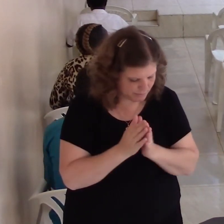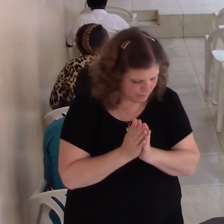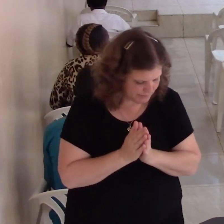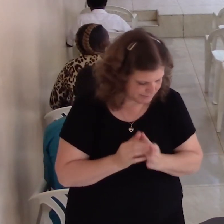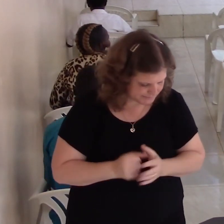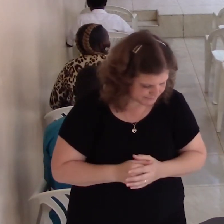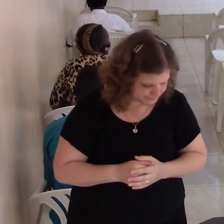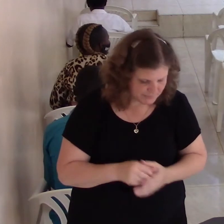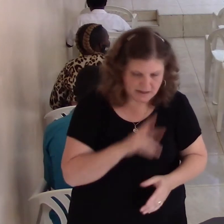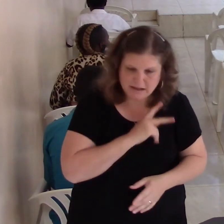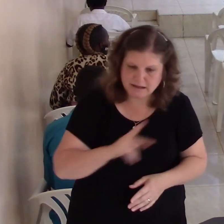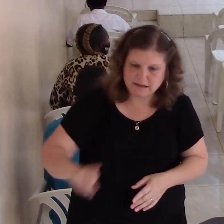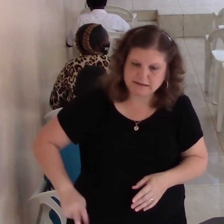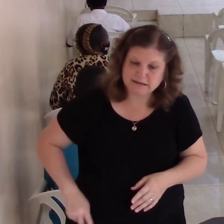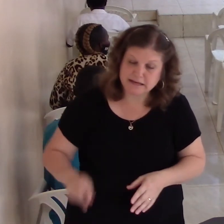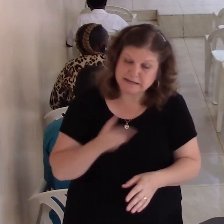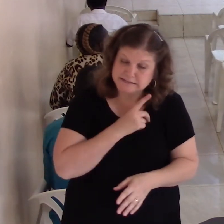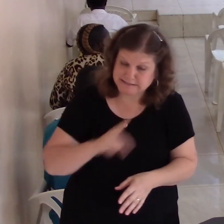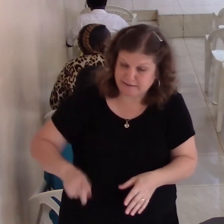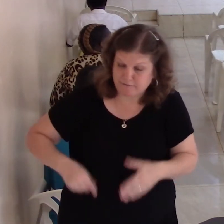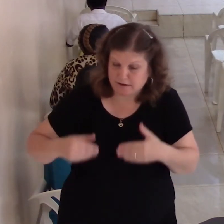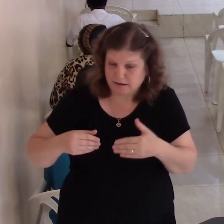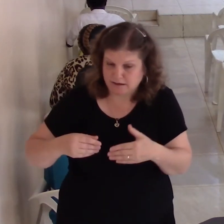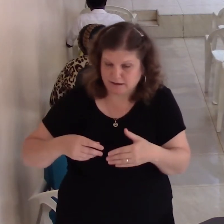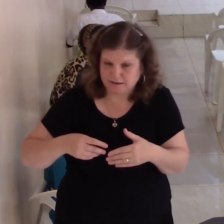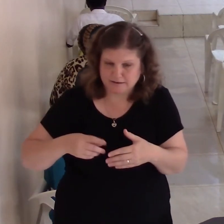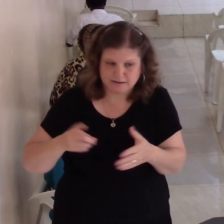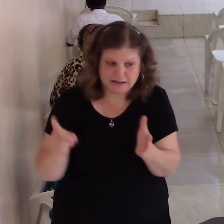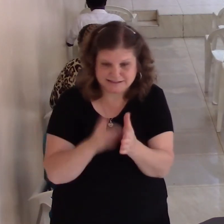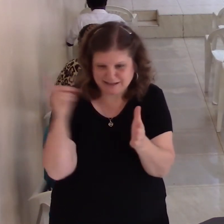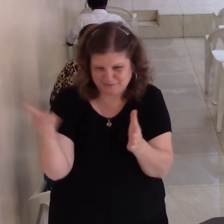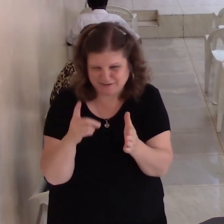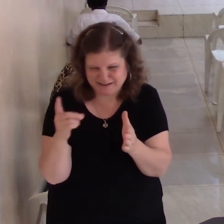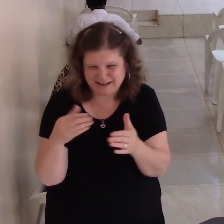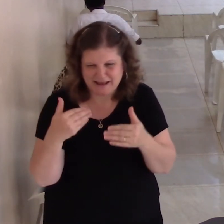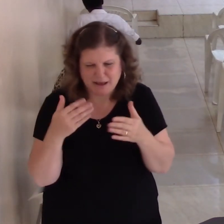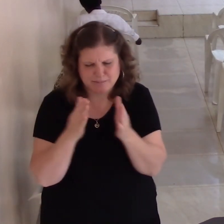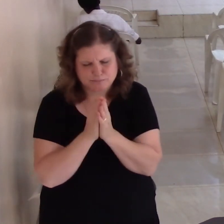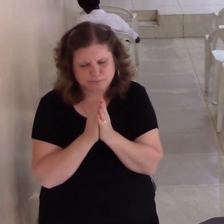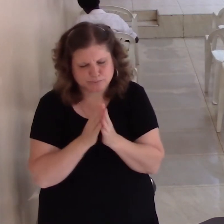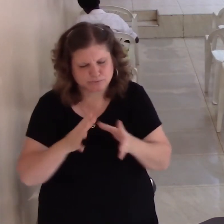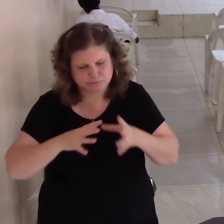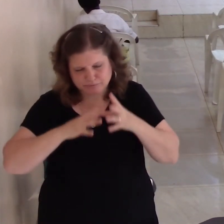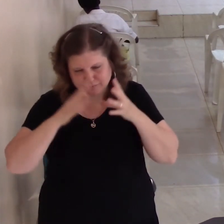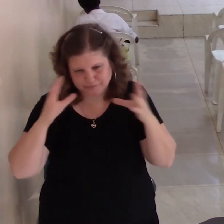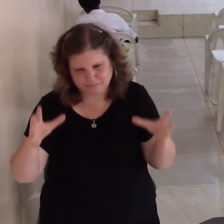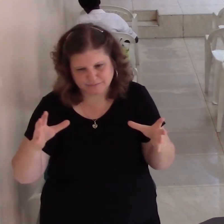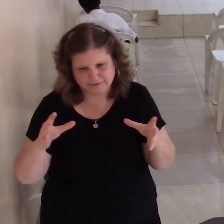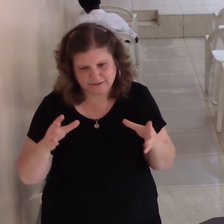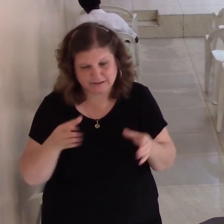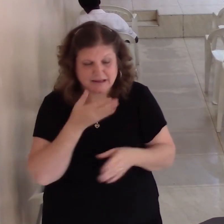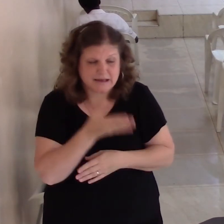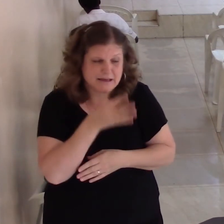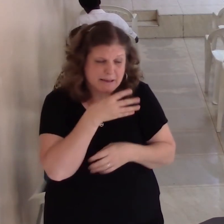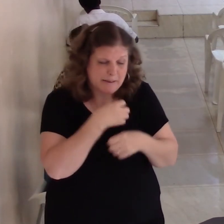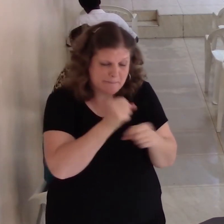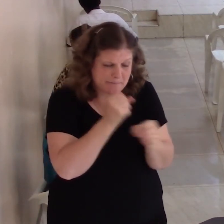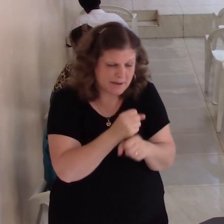but he's like the apple of God's eye-bite. He made mistakes and he'd throw himself on the mercy of God. That's rare. Huh?